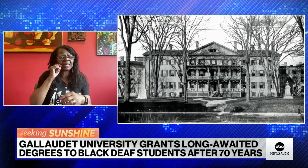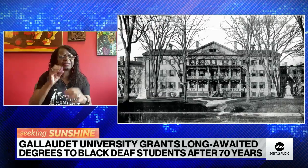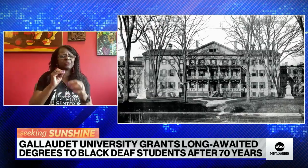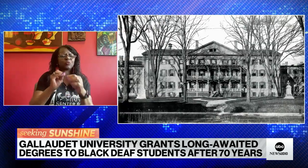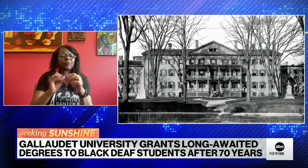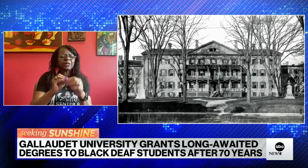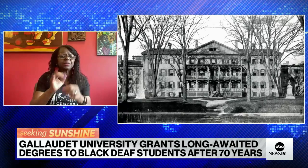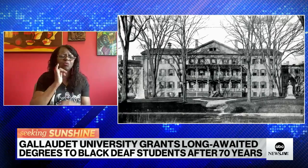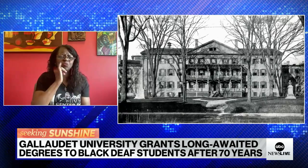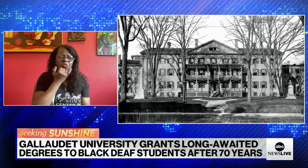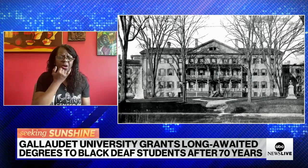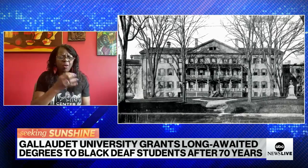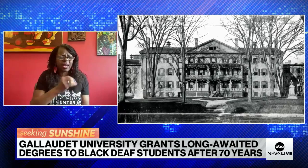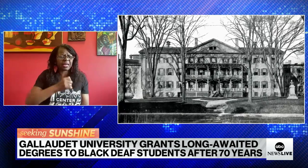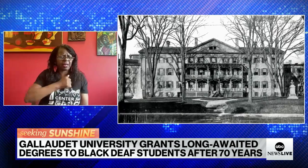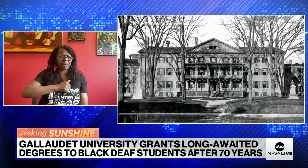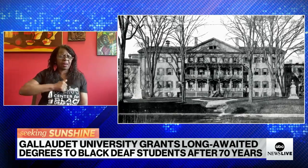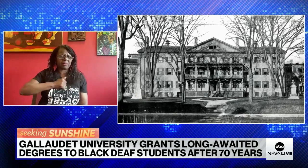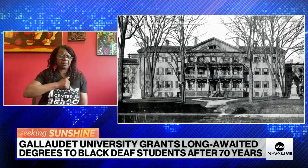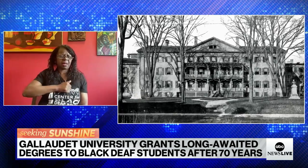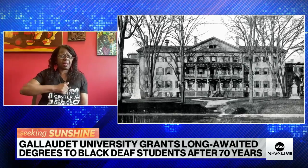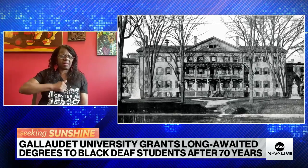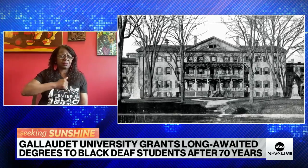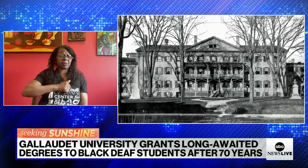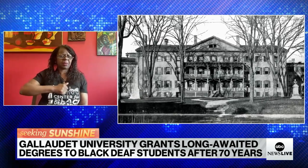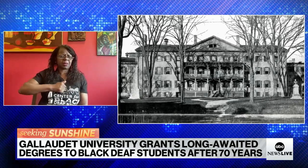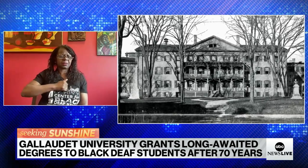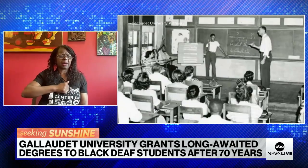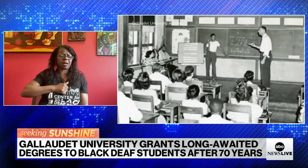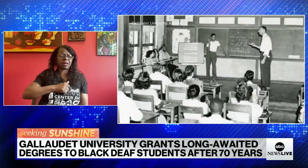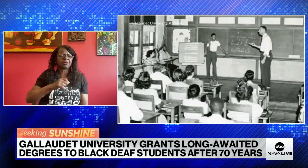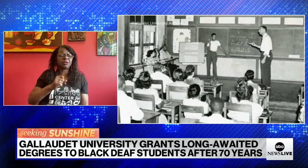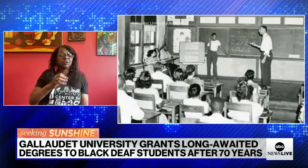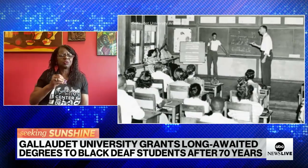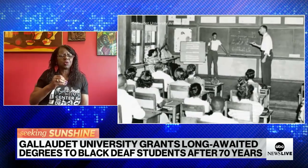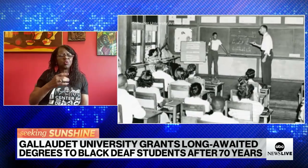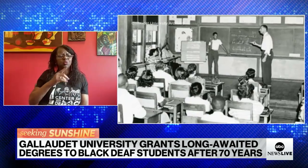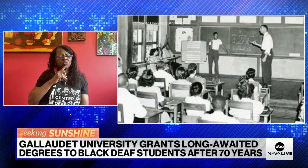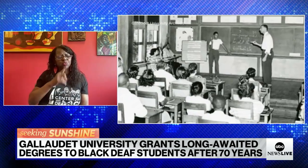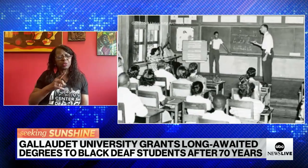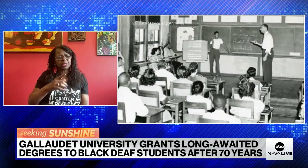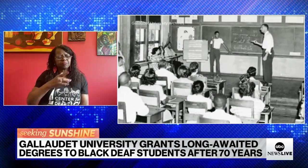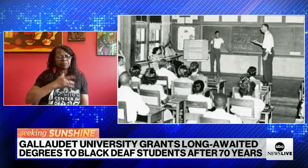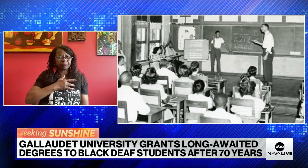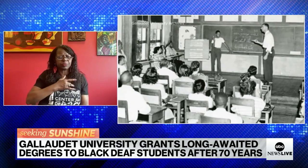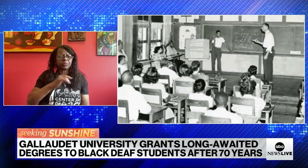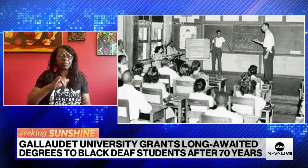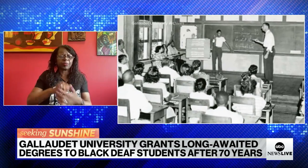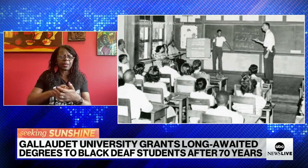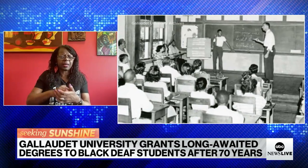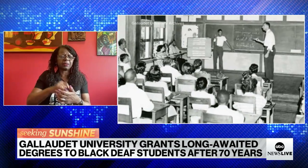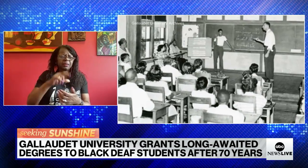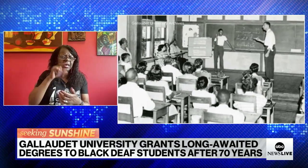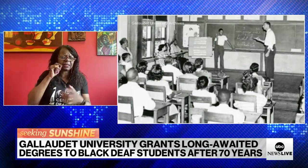this past weekend on Saturday, it was time. It was time for Gallaudet to fix their wrongs and to issue a formal apology.